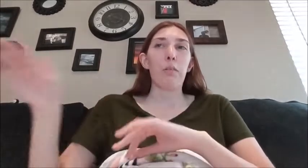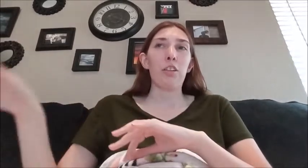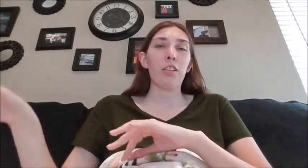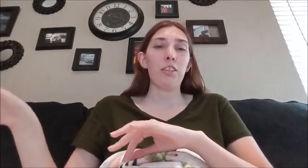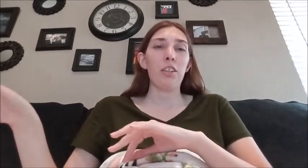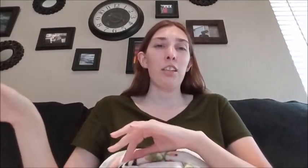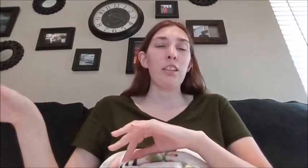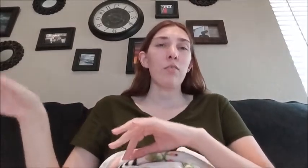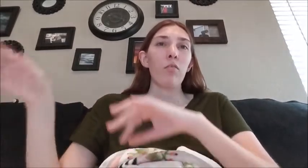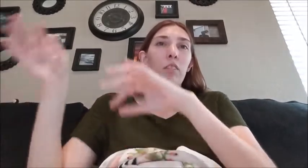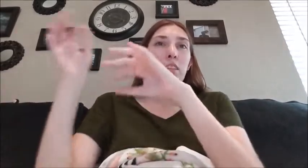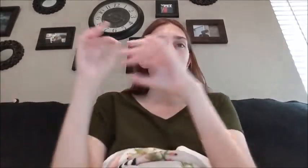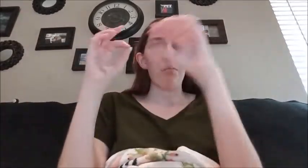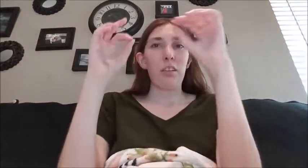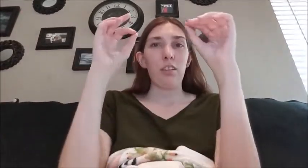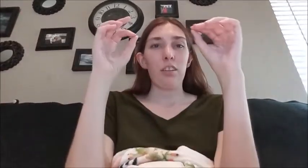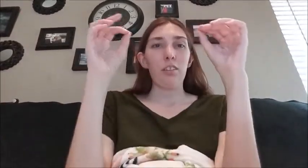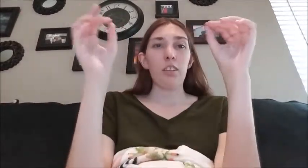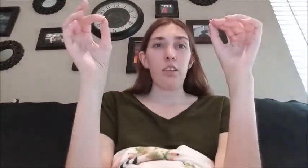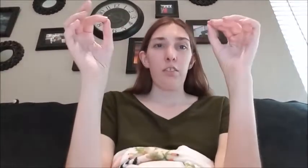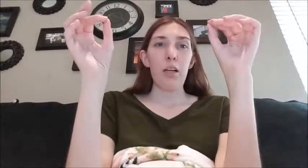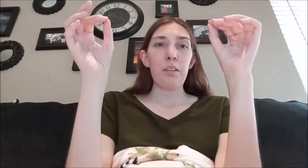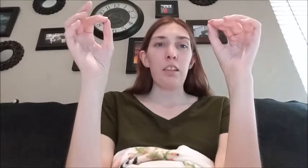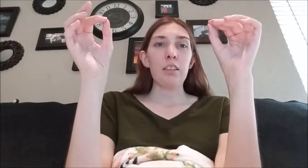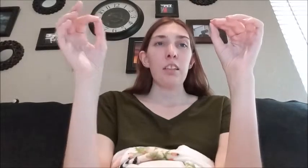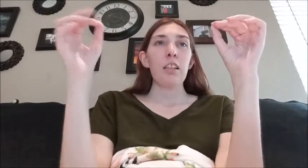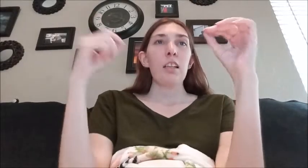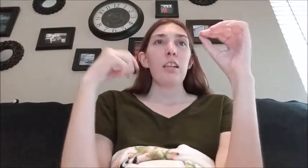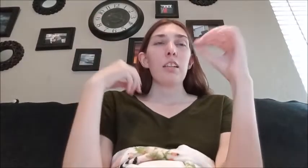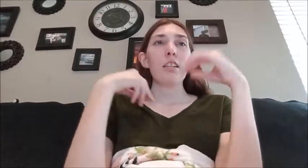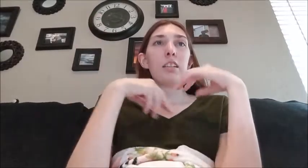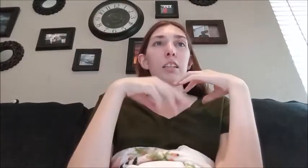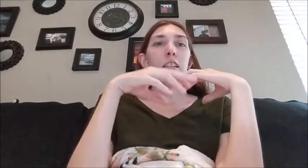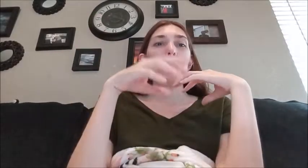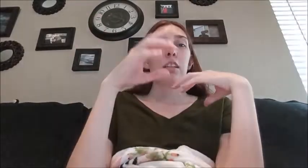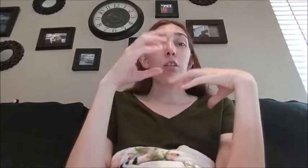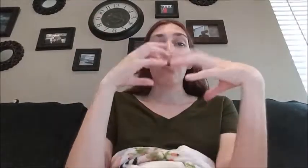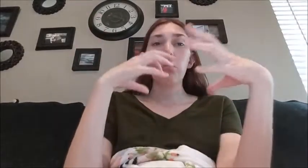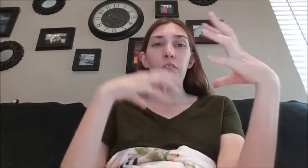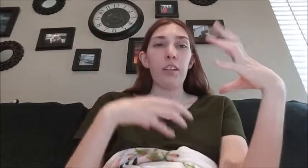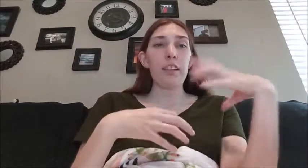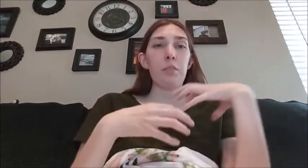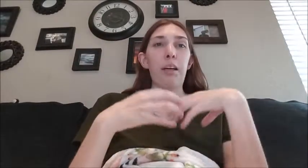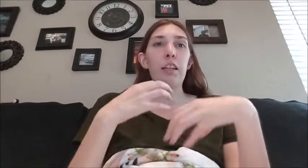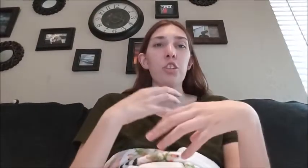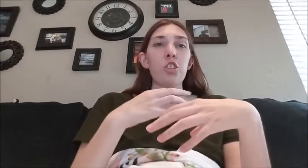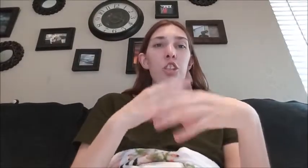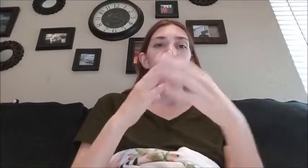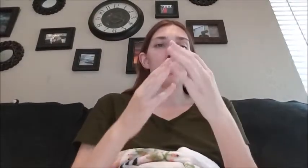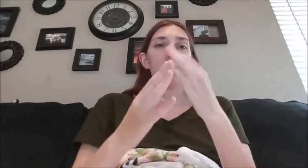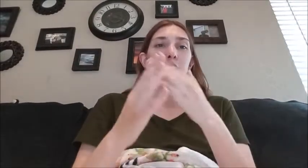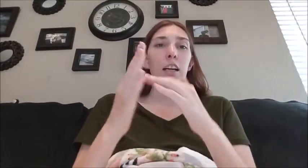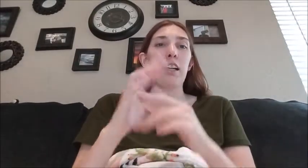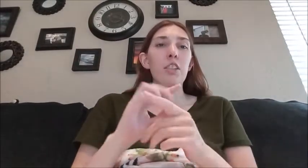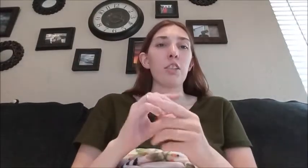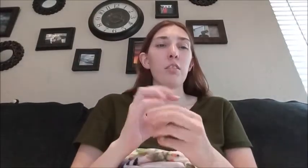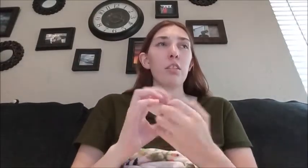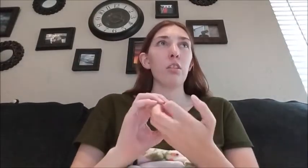throat better later on so now I'm like looking stuff up because this like the cold feeling in my chest slash so